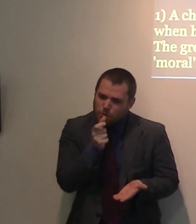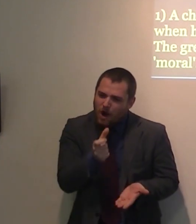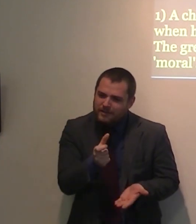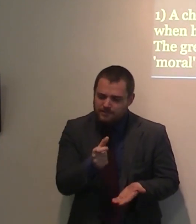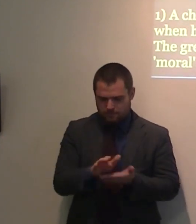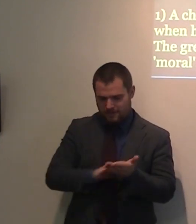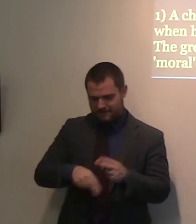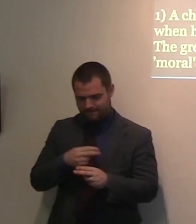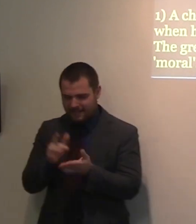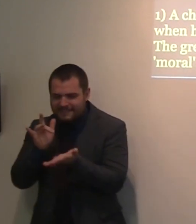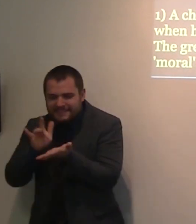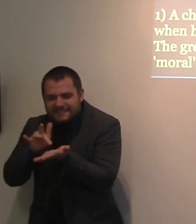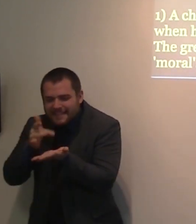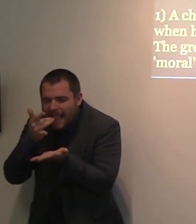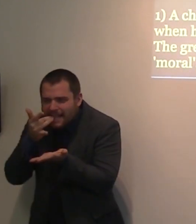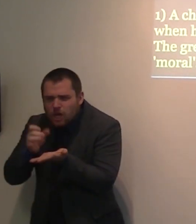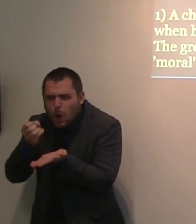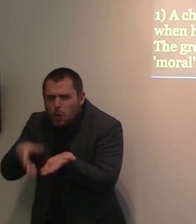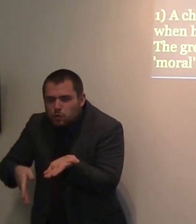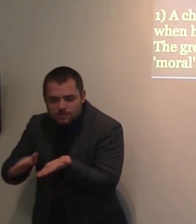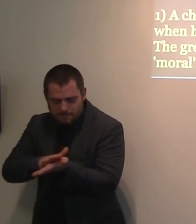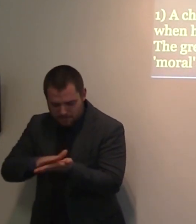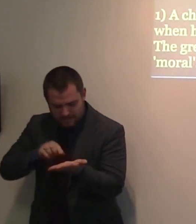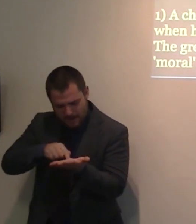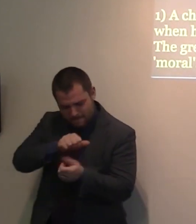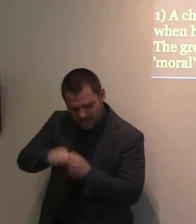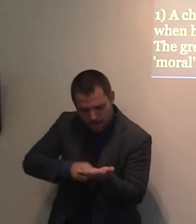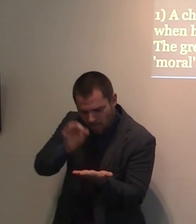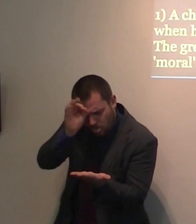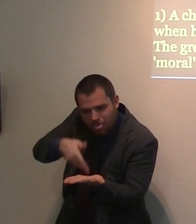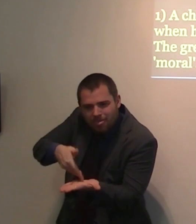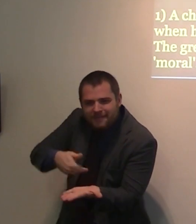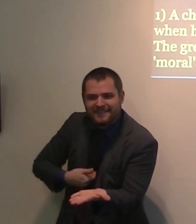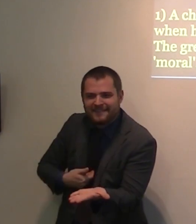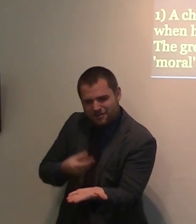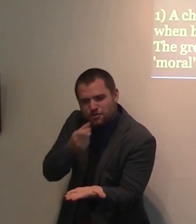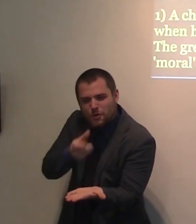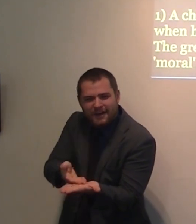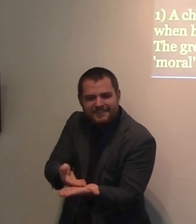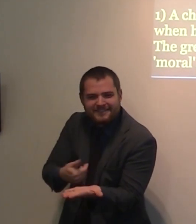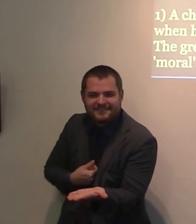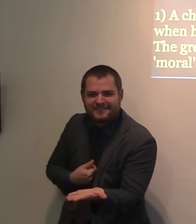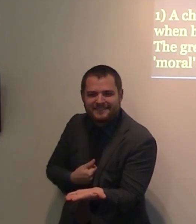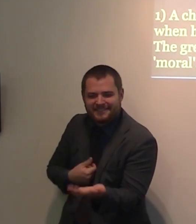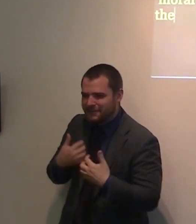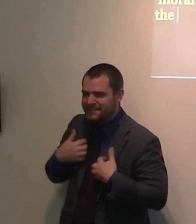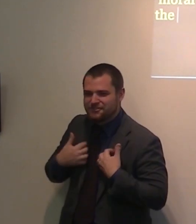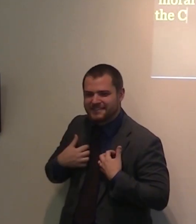Salt, not being salt anymore, is of no use at all. So, the Christian also, whose life is